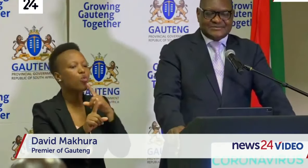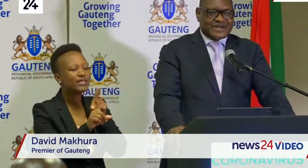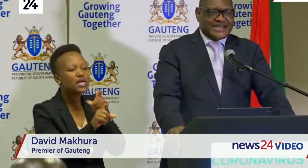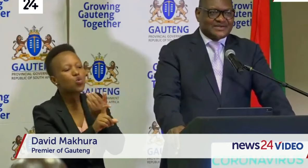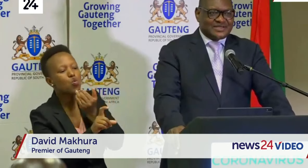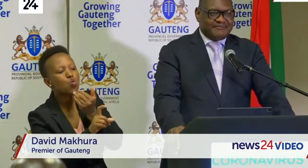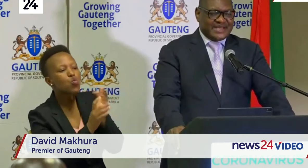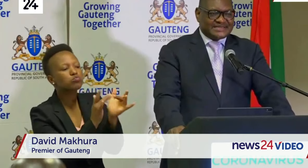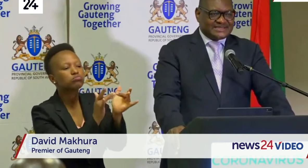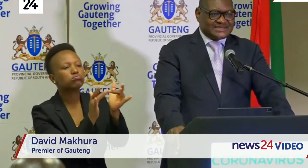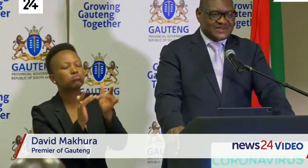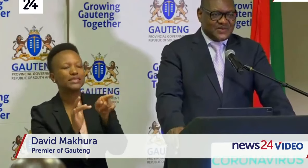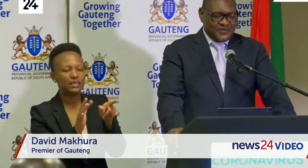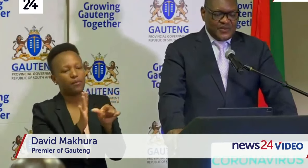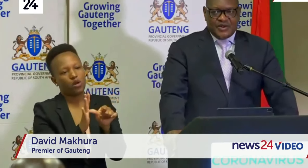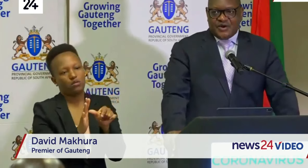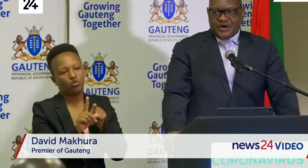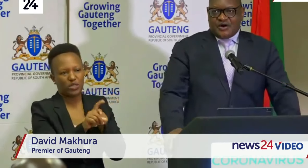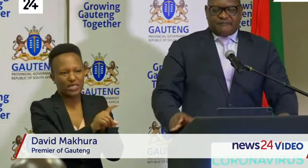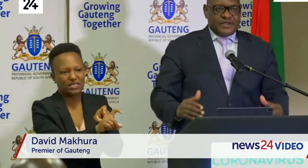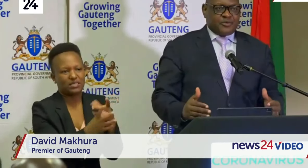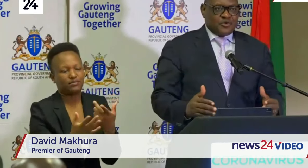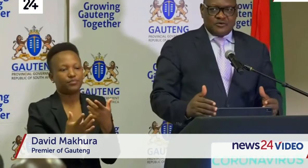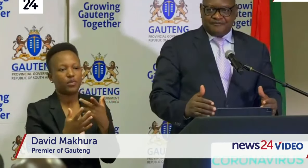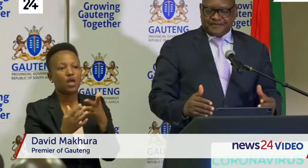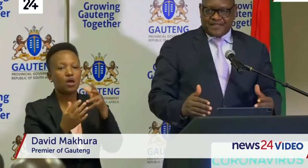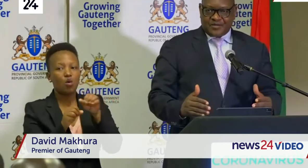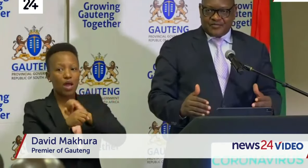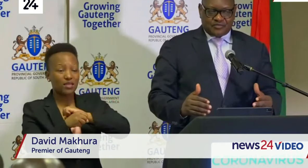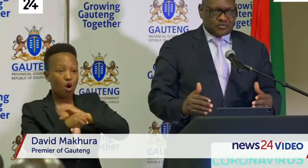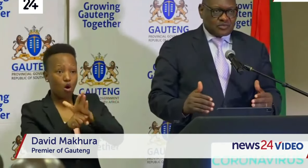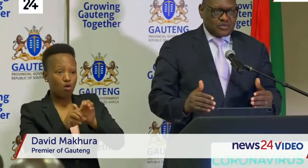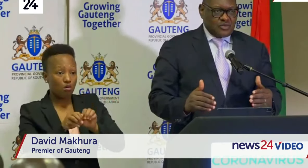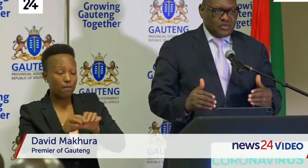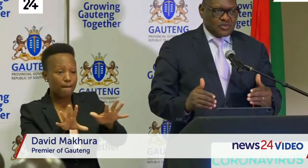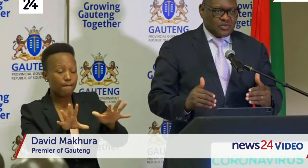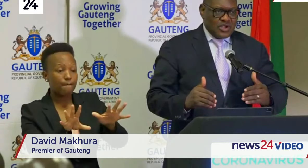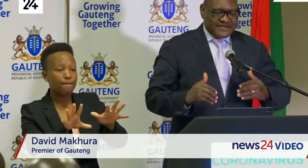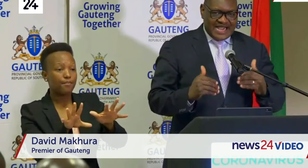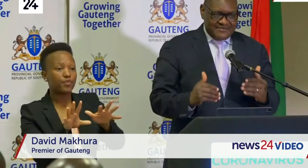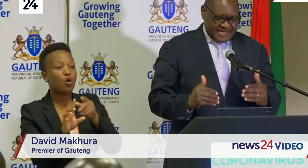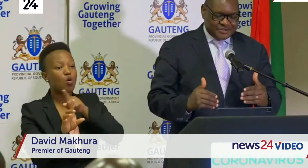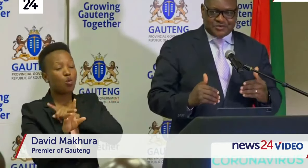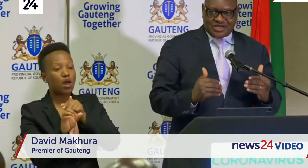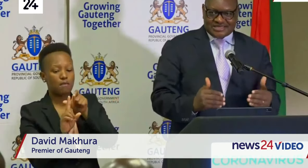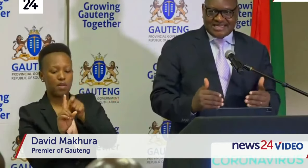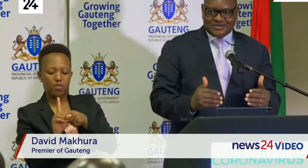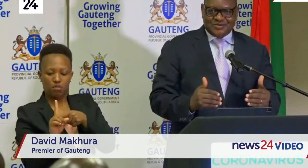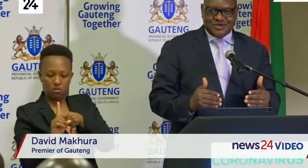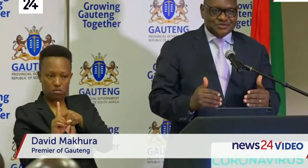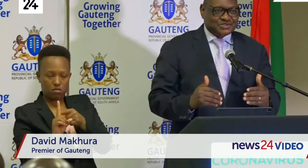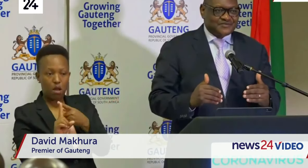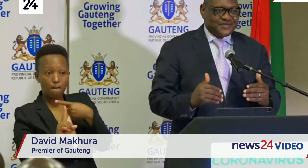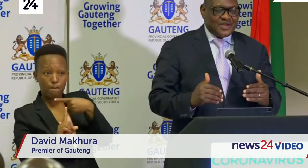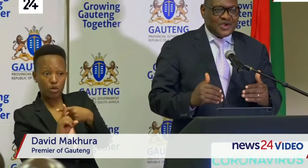-19 spread on the basis of people who have come into contact